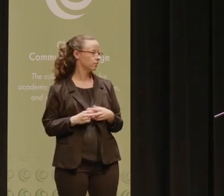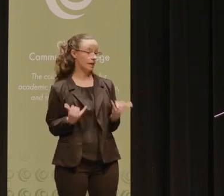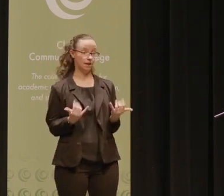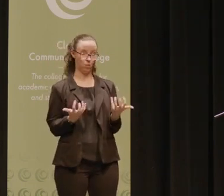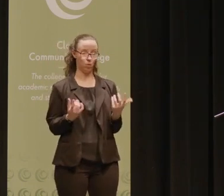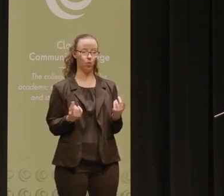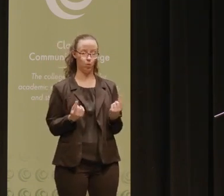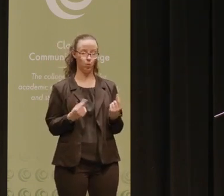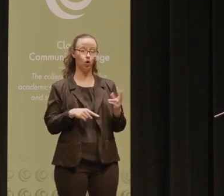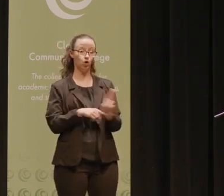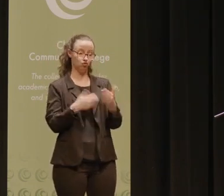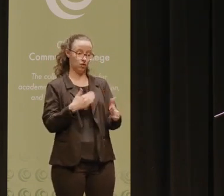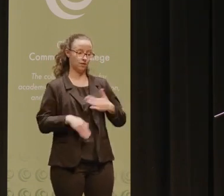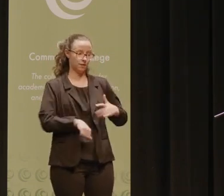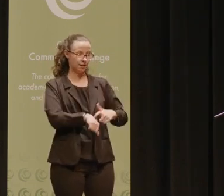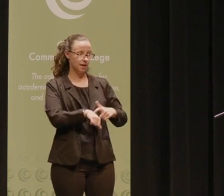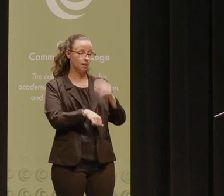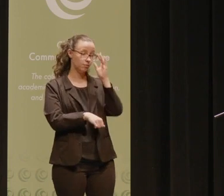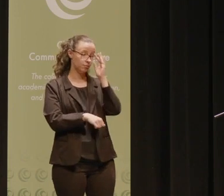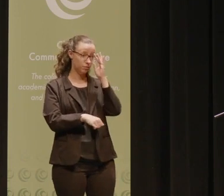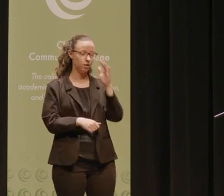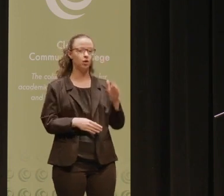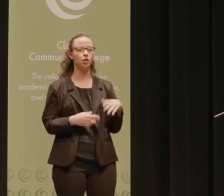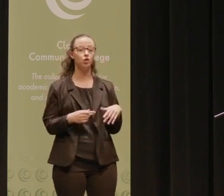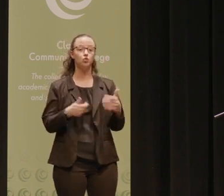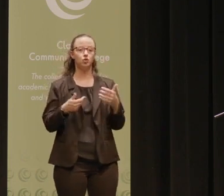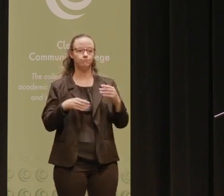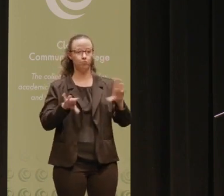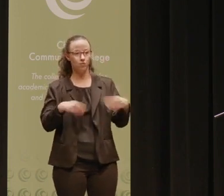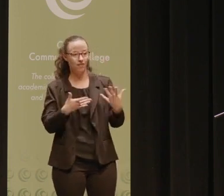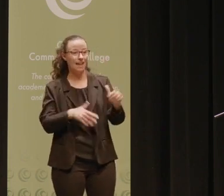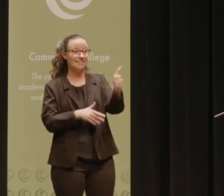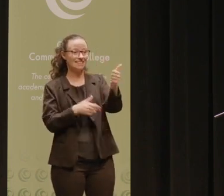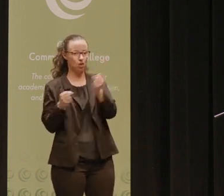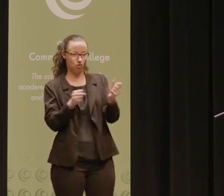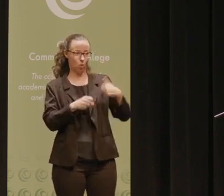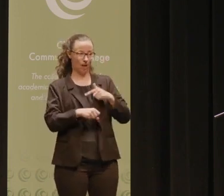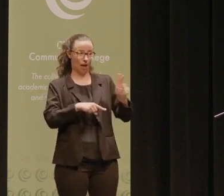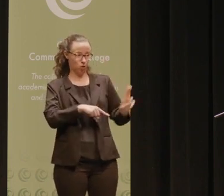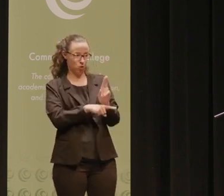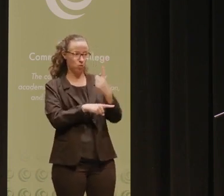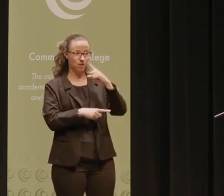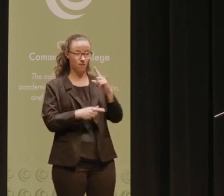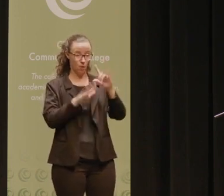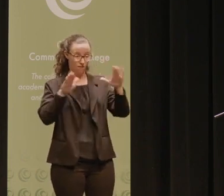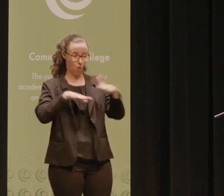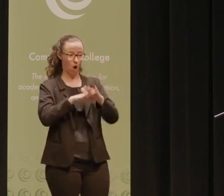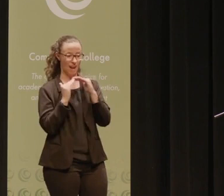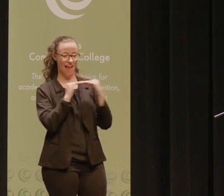is use the remainder of my time to share 10 strategies that we can all employ to center equity,